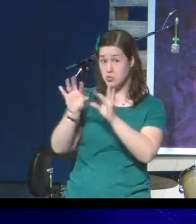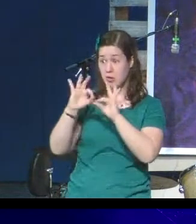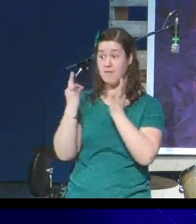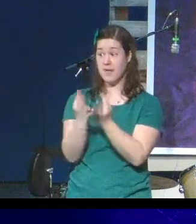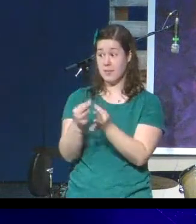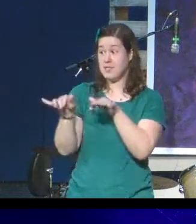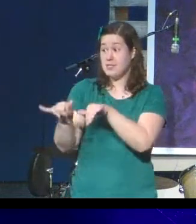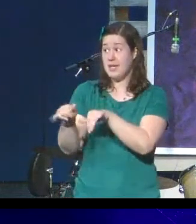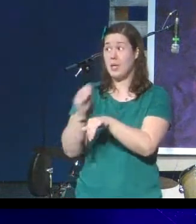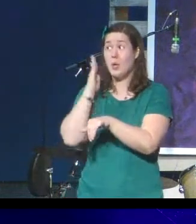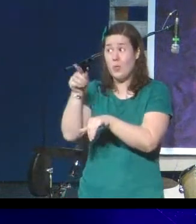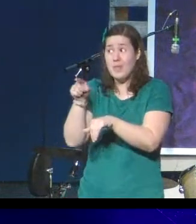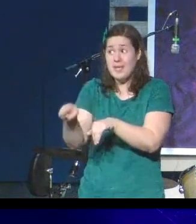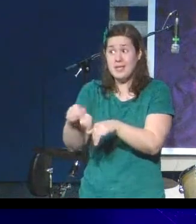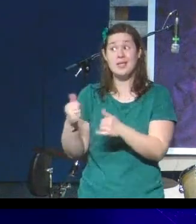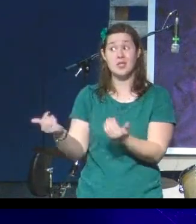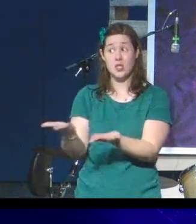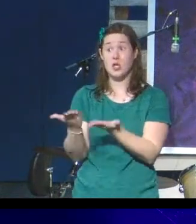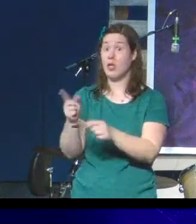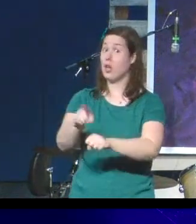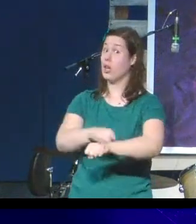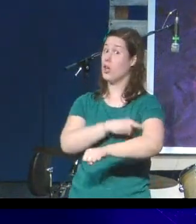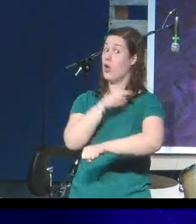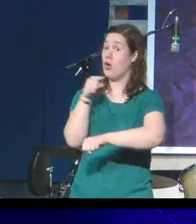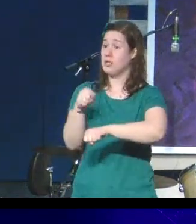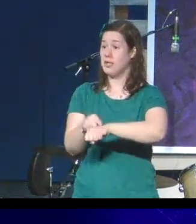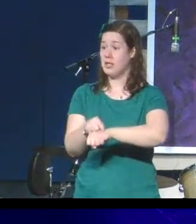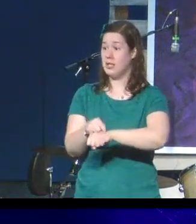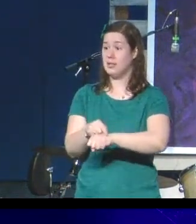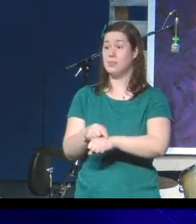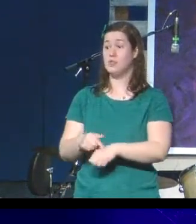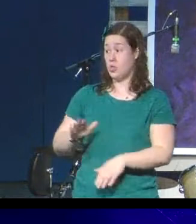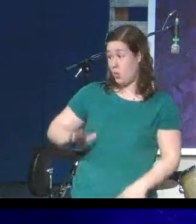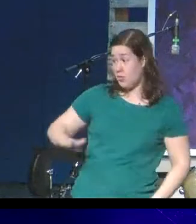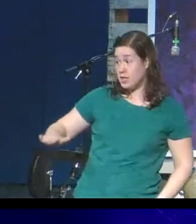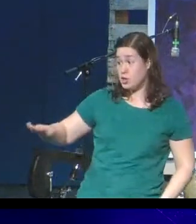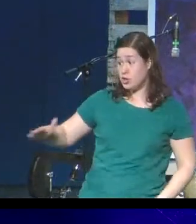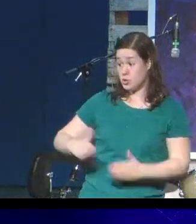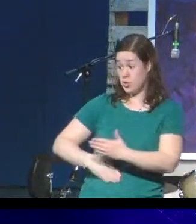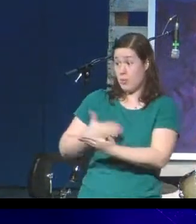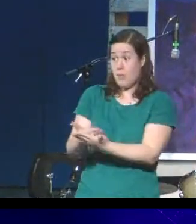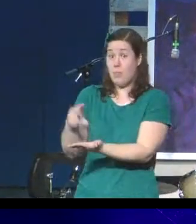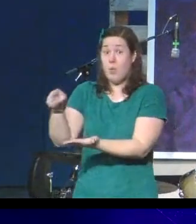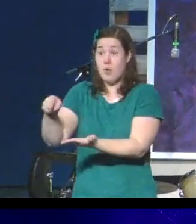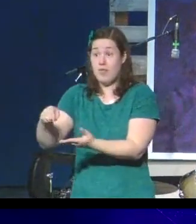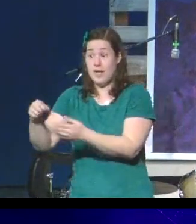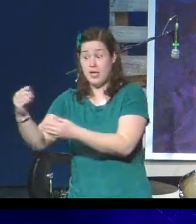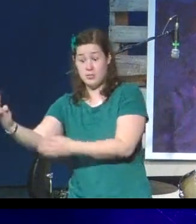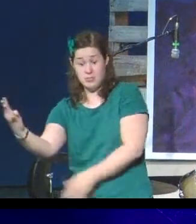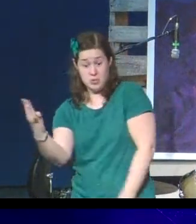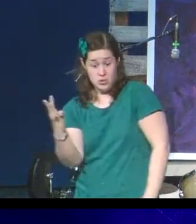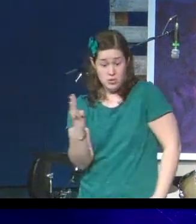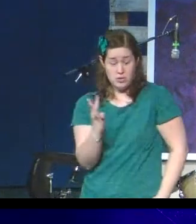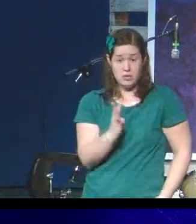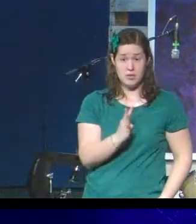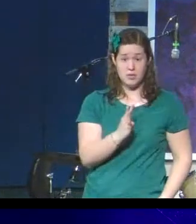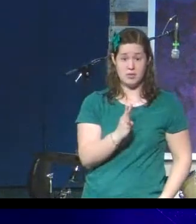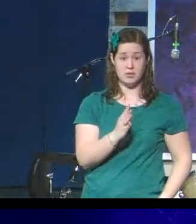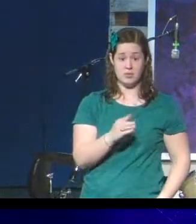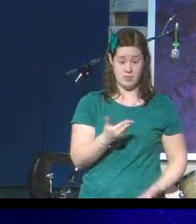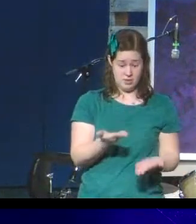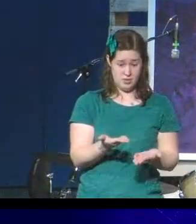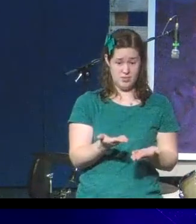Children are born into families who return back to their homeland, only these children have never been here before.